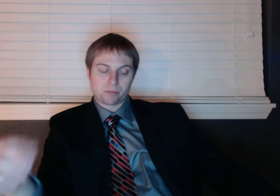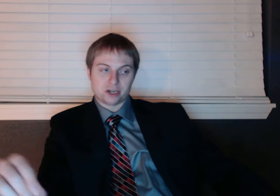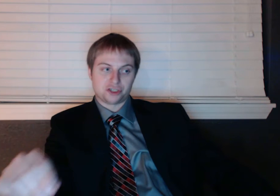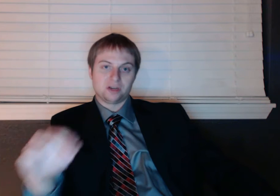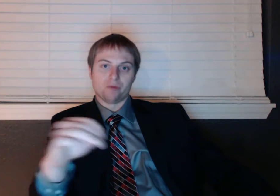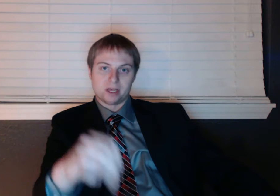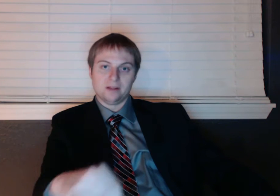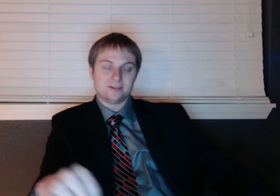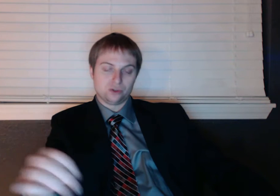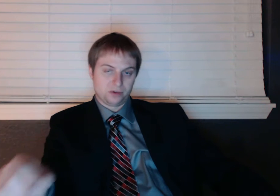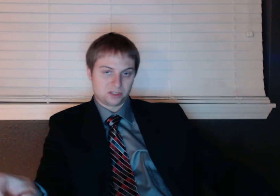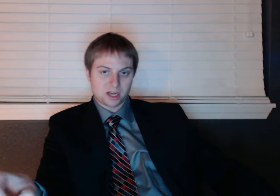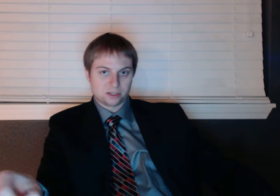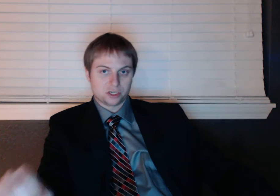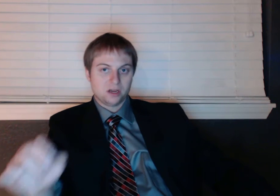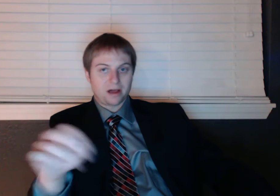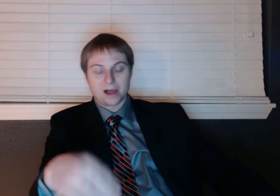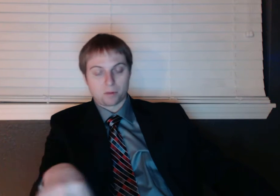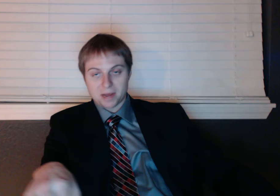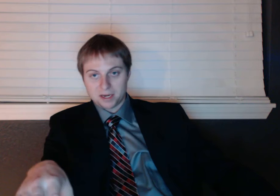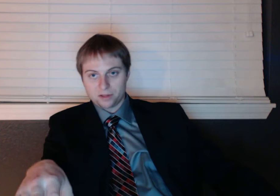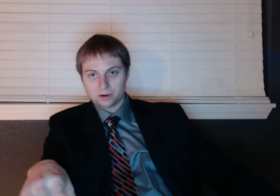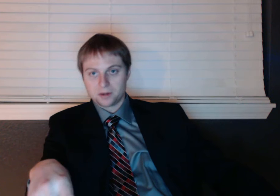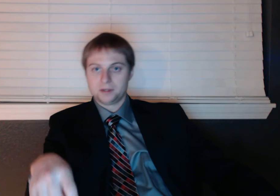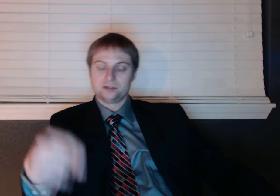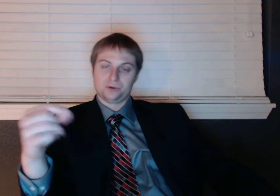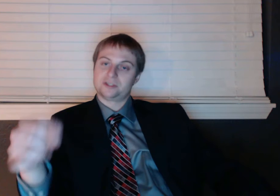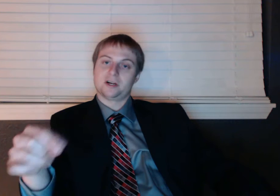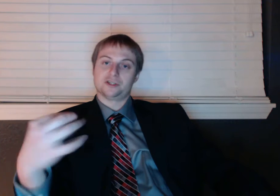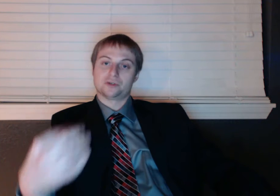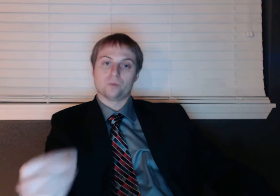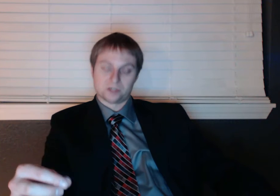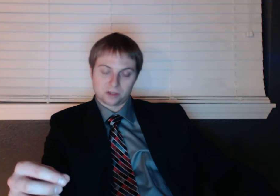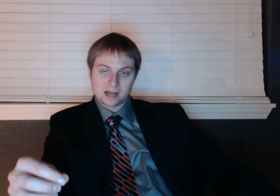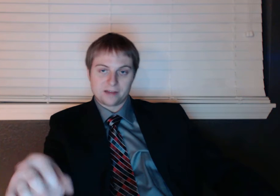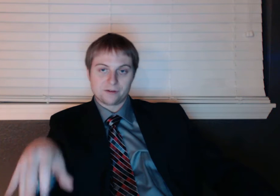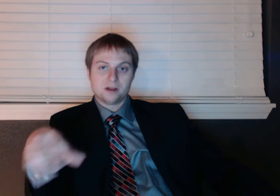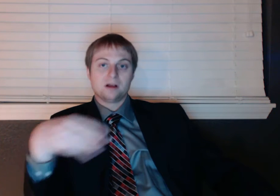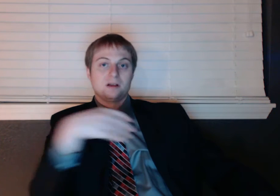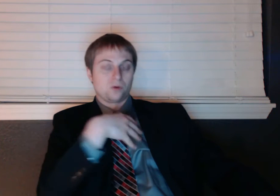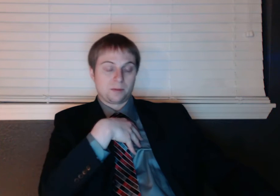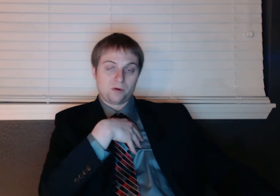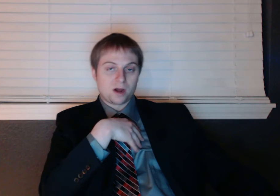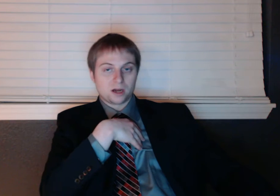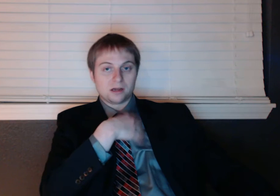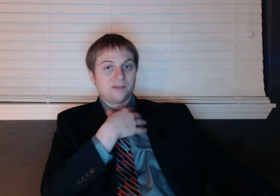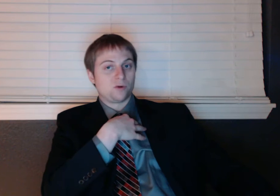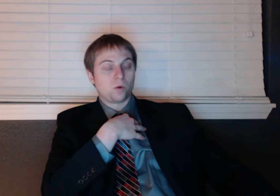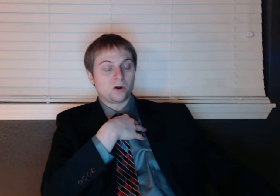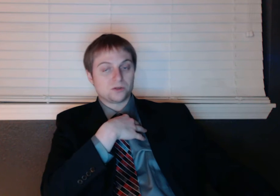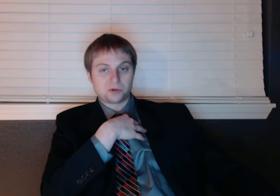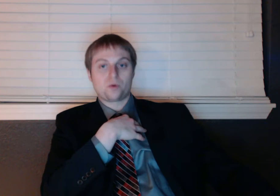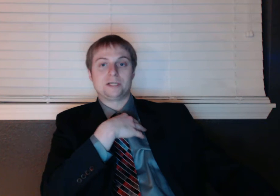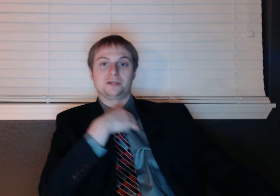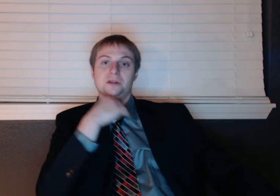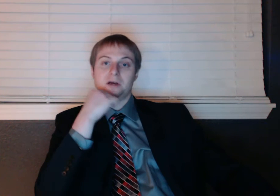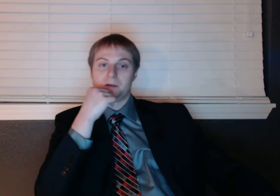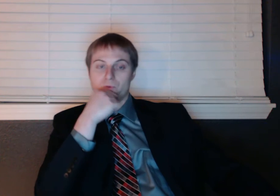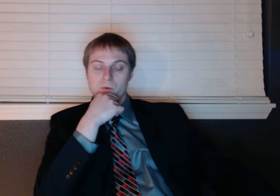suppression of WikiLeaks and Julian Assange. I don't buy neither. Julian Assange was alive. Don't get me wrong. I, for one, also questioned the